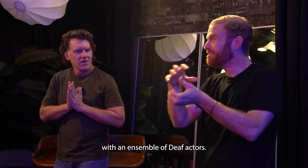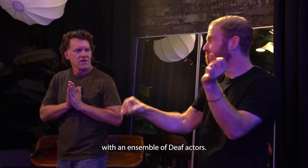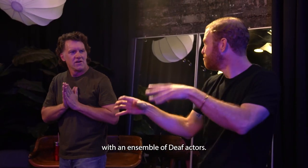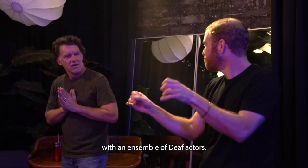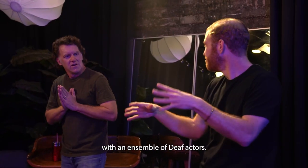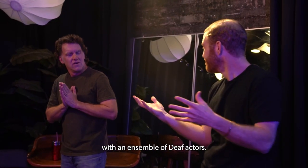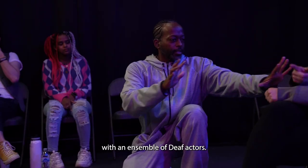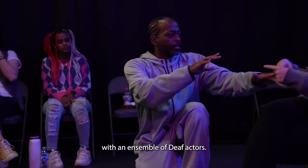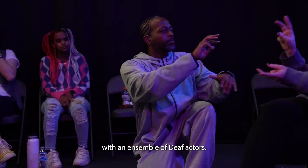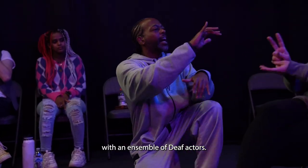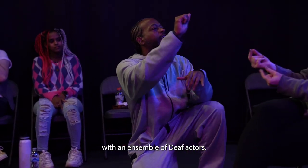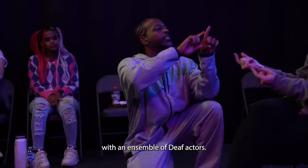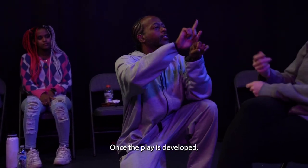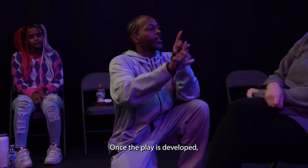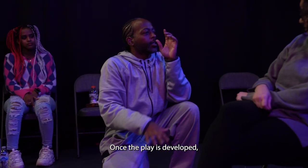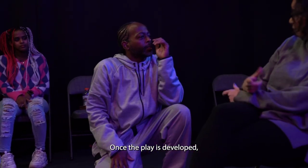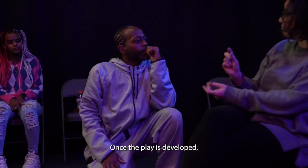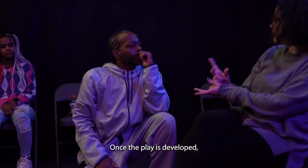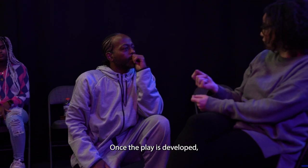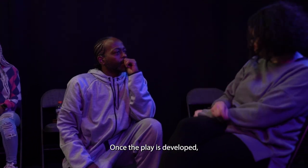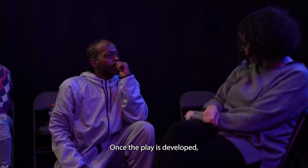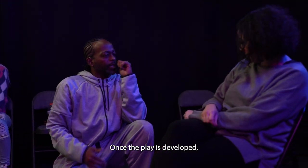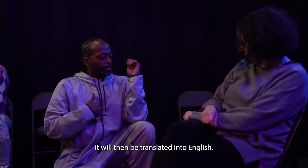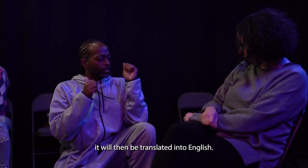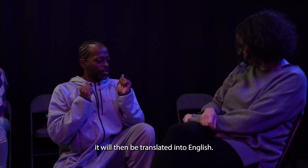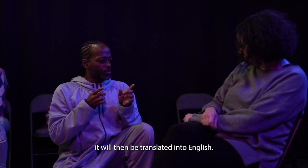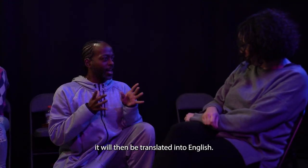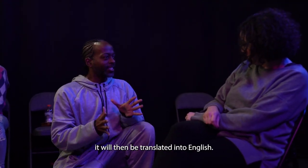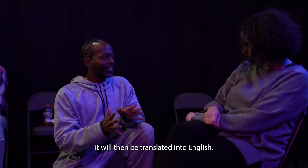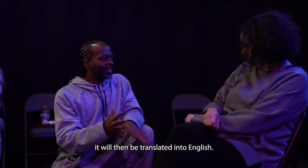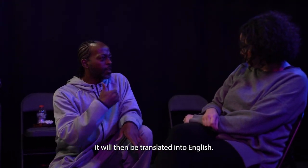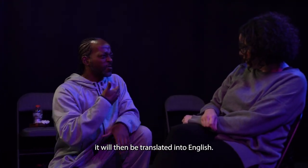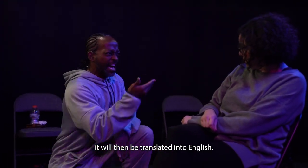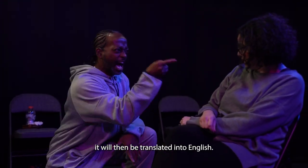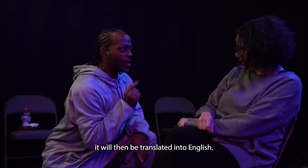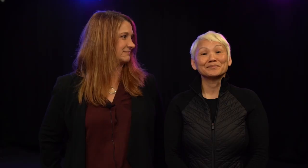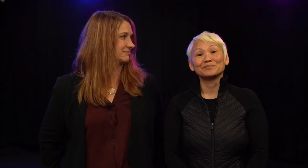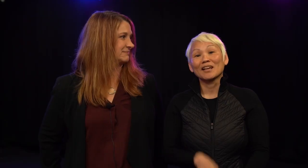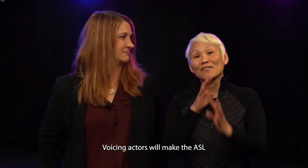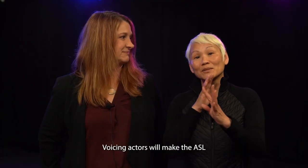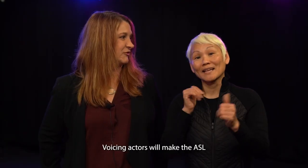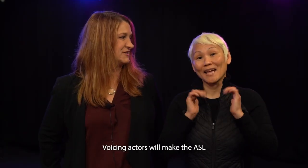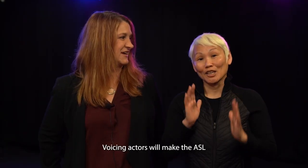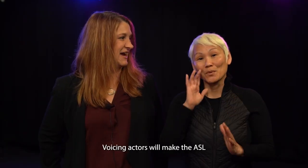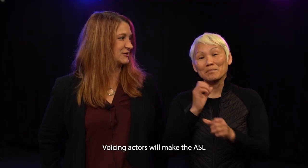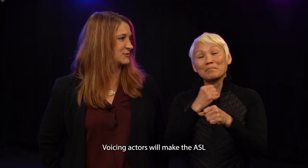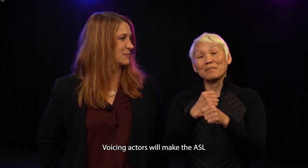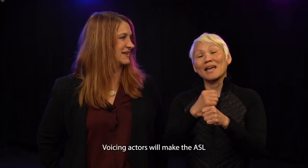an ensemble of deaf actors. Once the play is developed, it will then be translated into English. Voicing actors will make